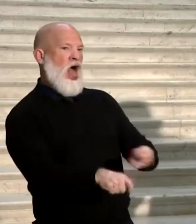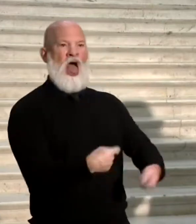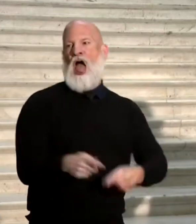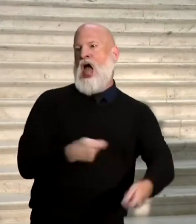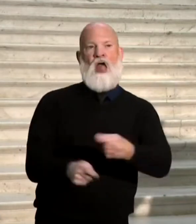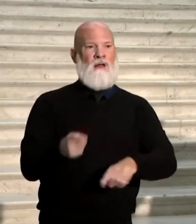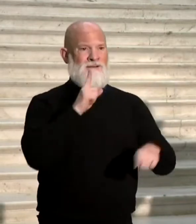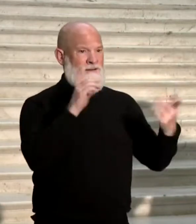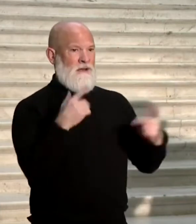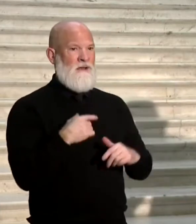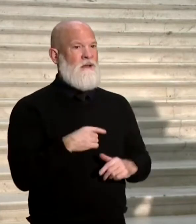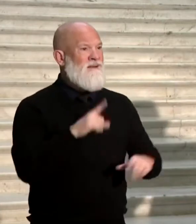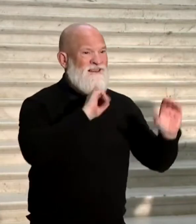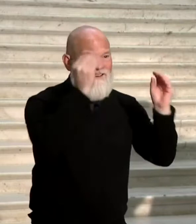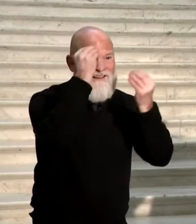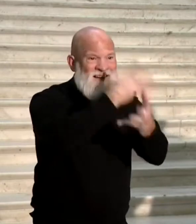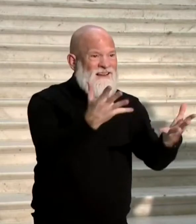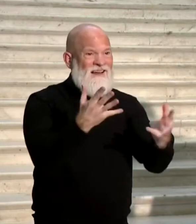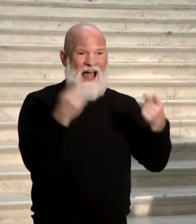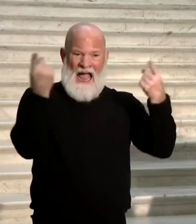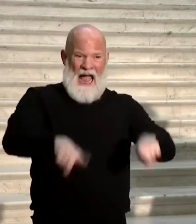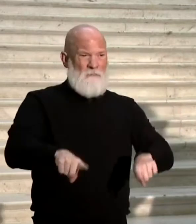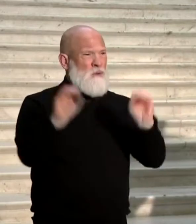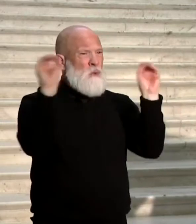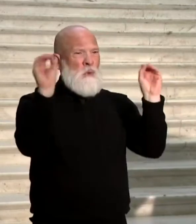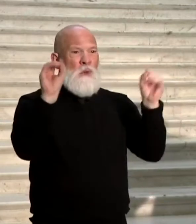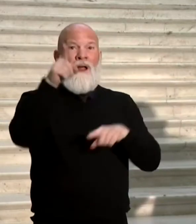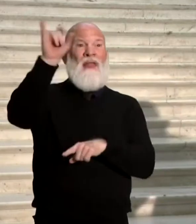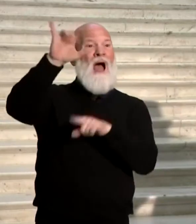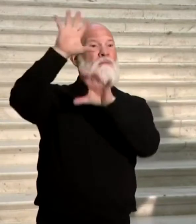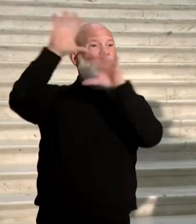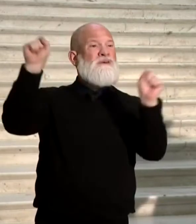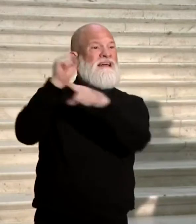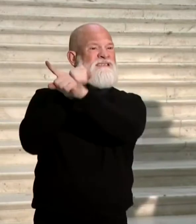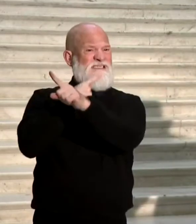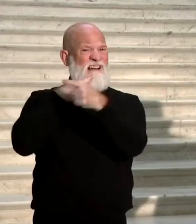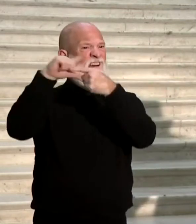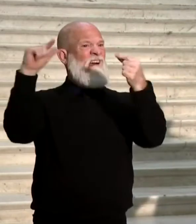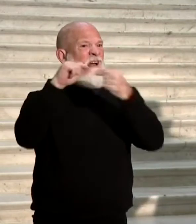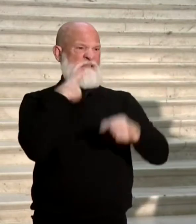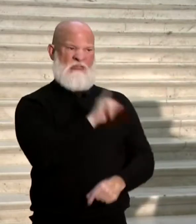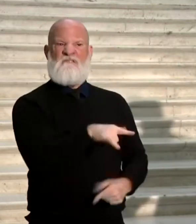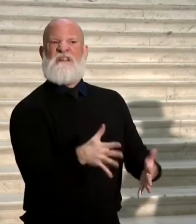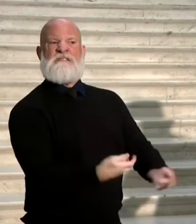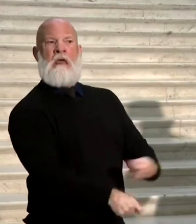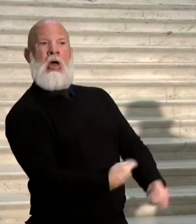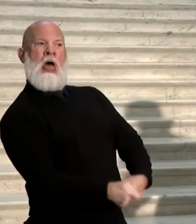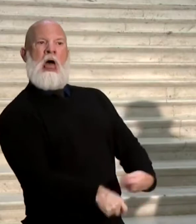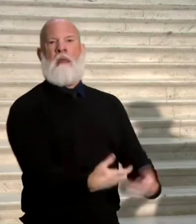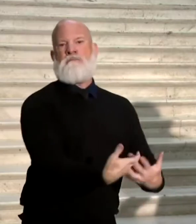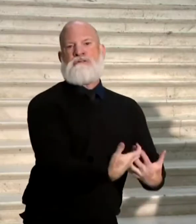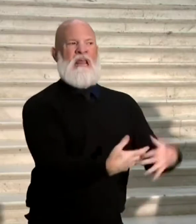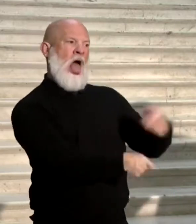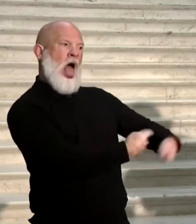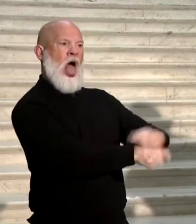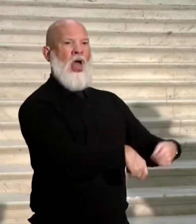That's not happening. The president mentioned on the call yesterday, or from two days ago. That's again, not real. I don't even know how exactly to explain that.